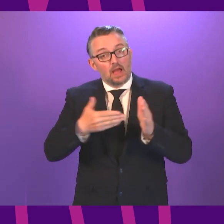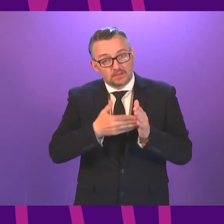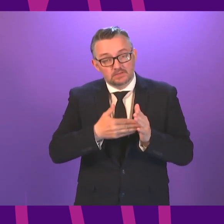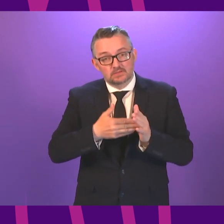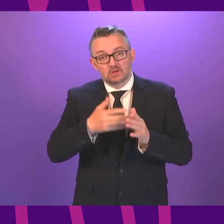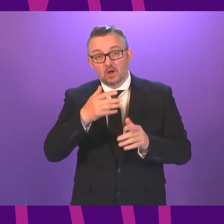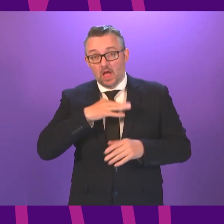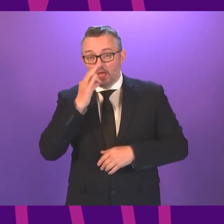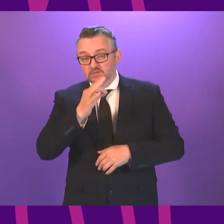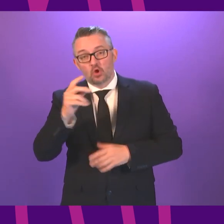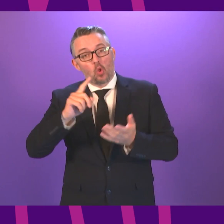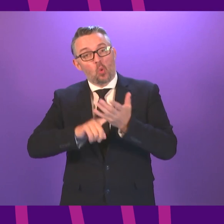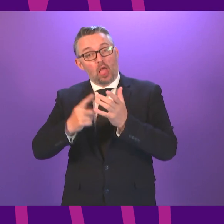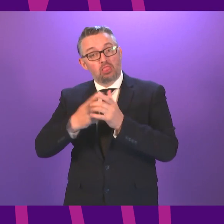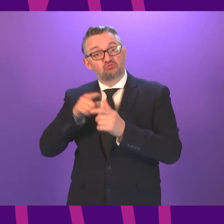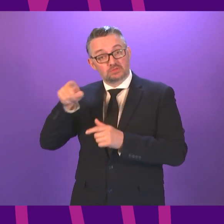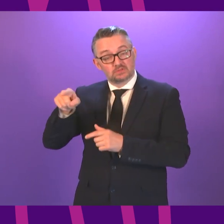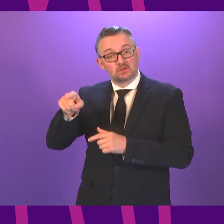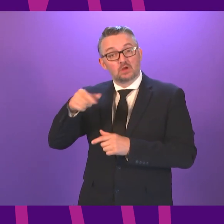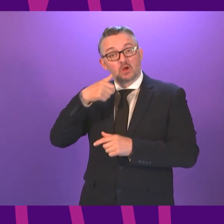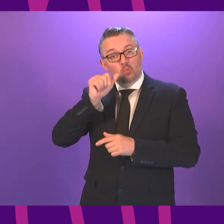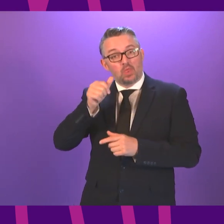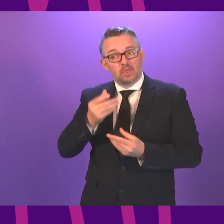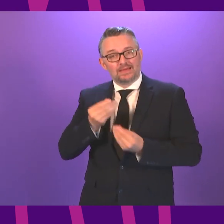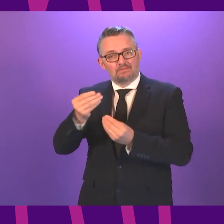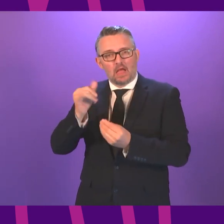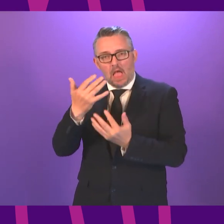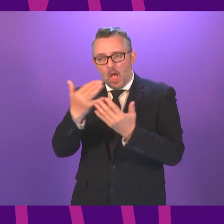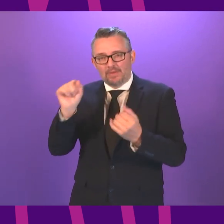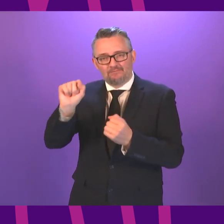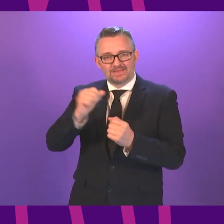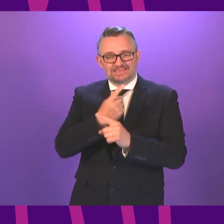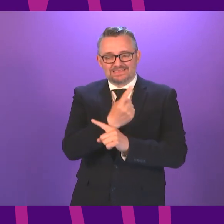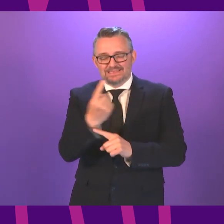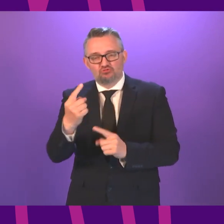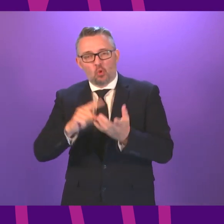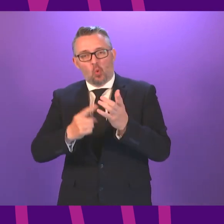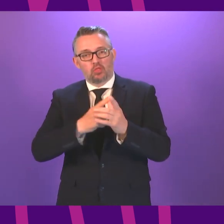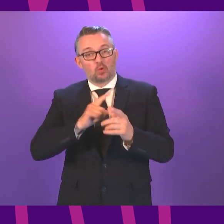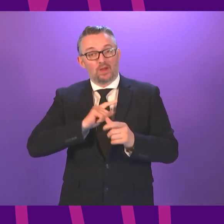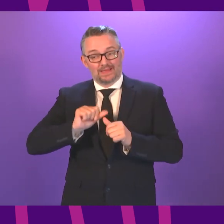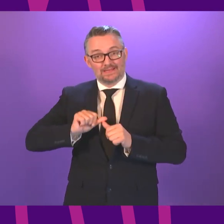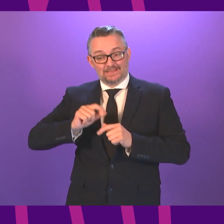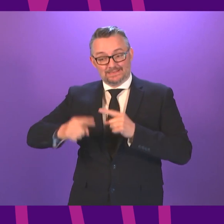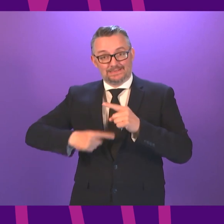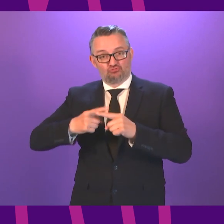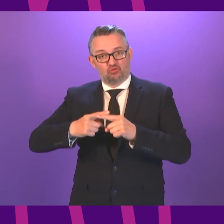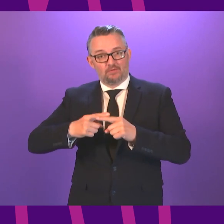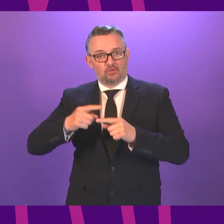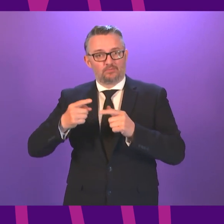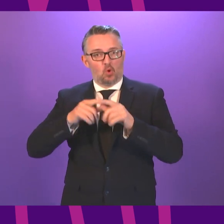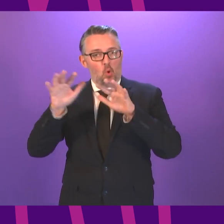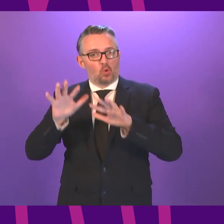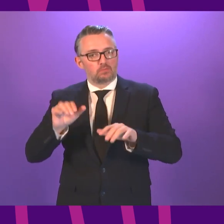authorities will be given their share of that breakdown as soon as possible given that next terms planning is already taking